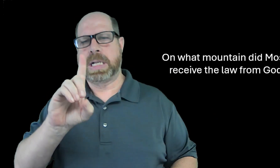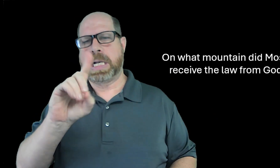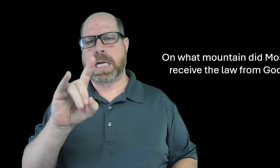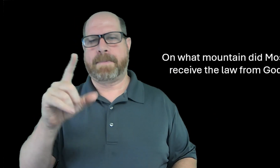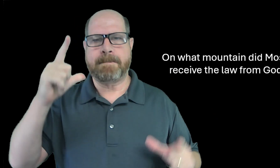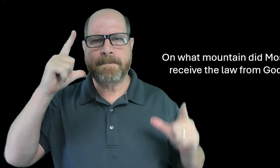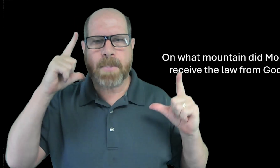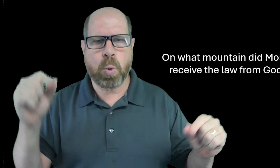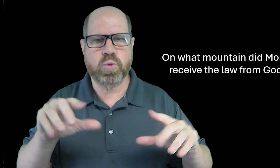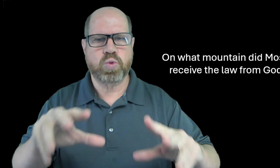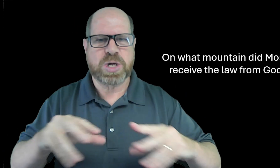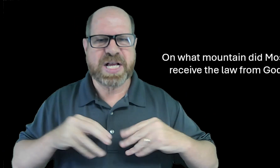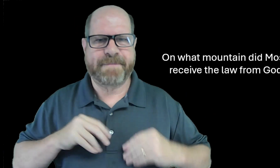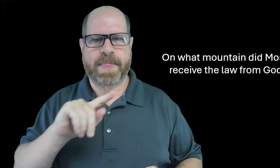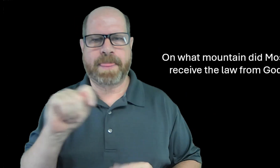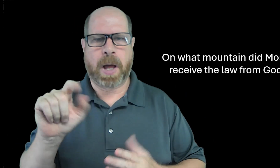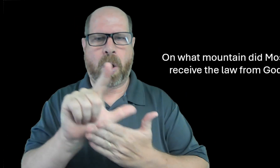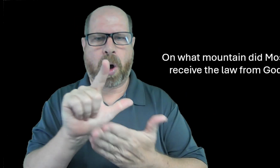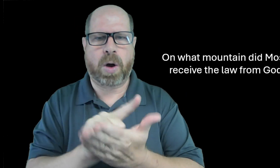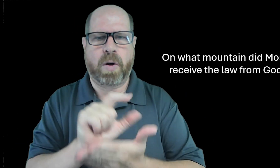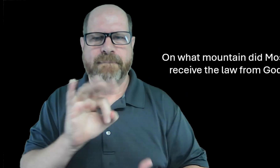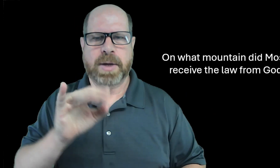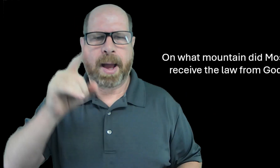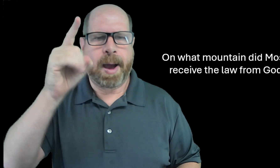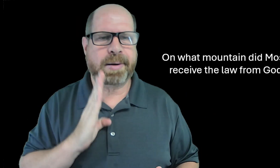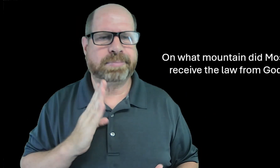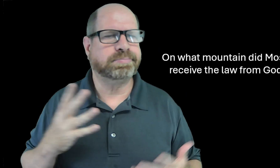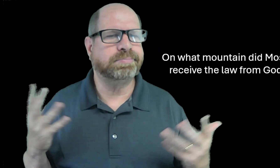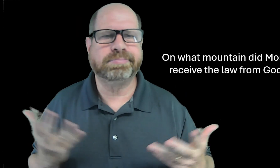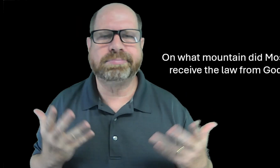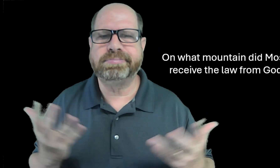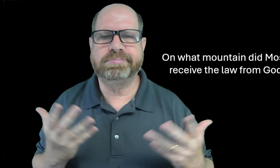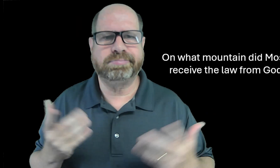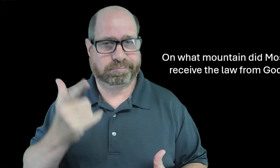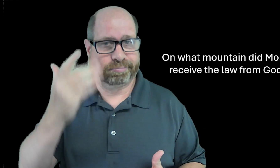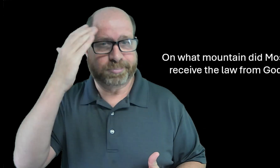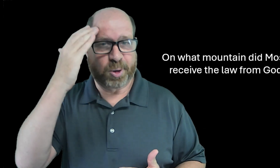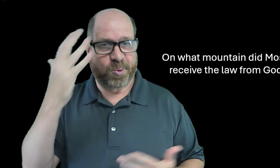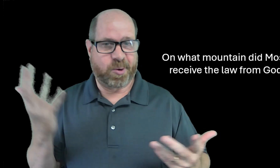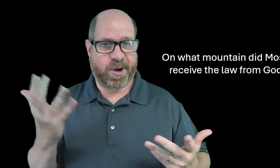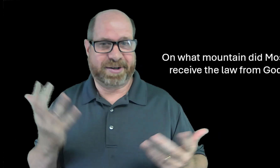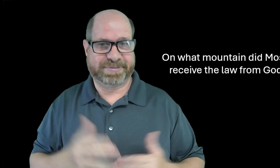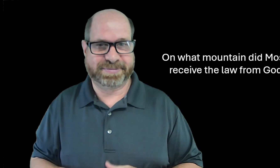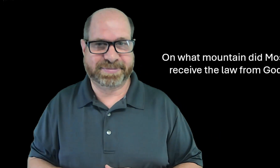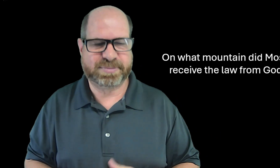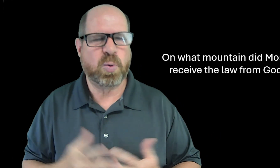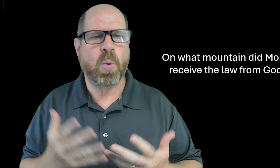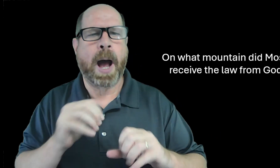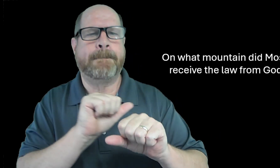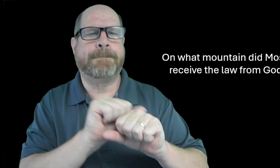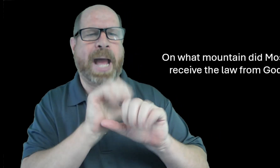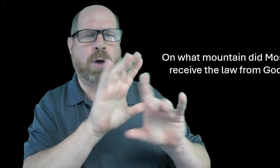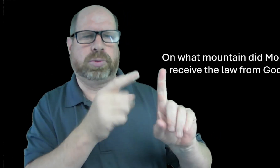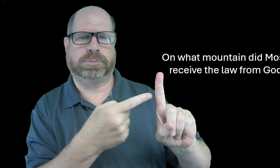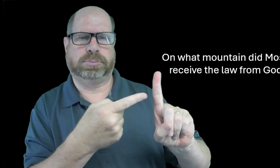did moses receive the law from god which one do you know what mountain